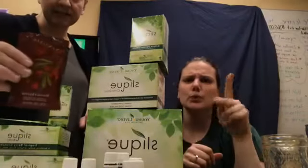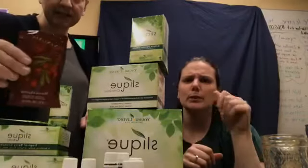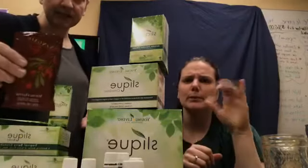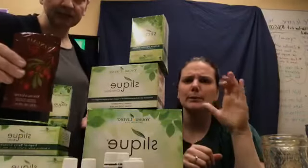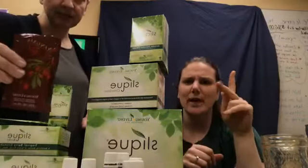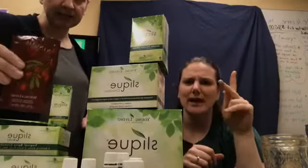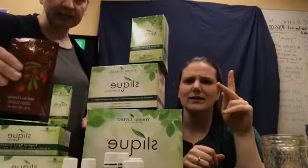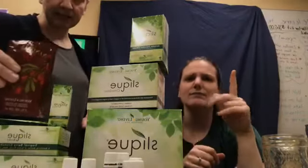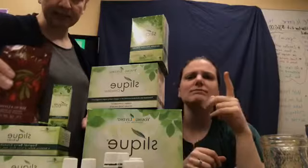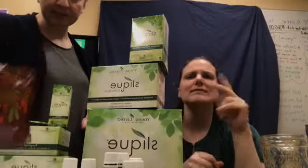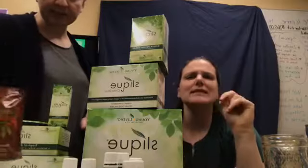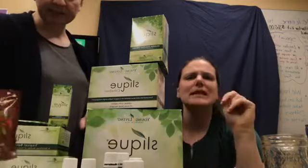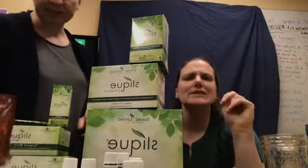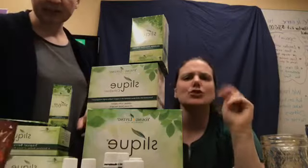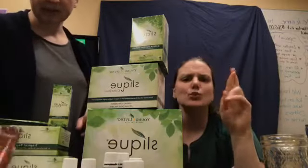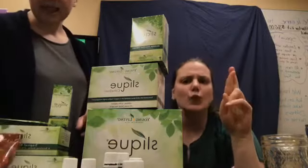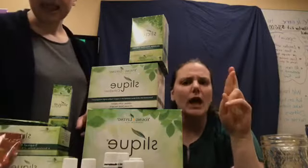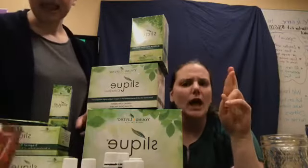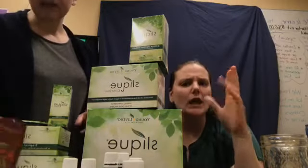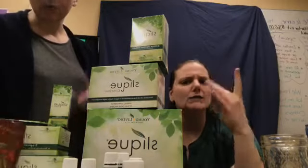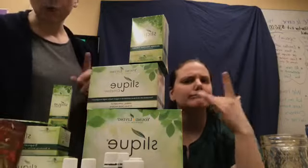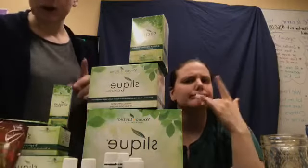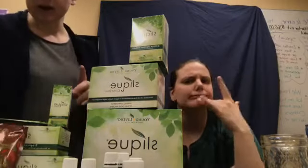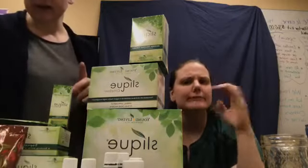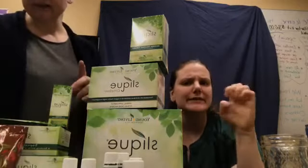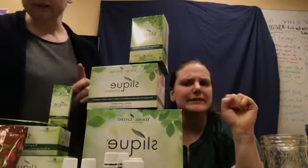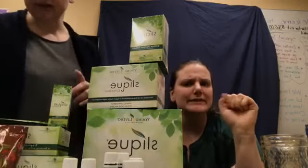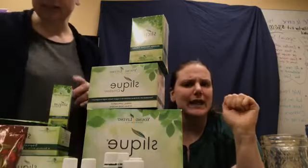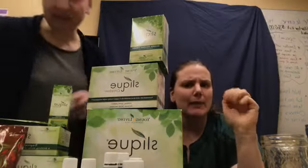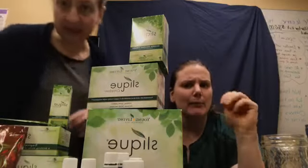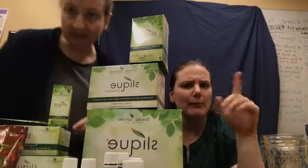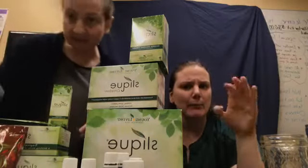Ningxia Red samples. And, one of the Thieves,